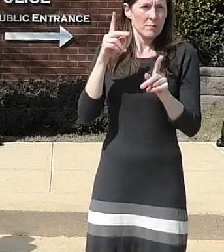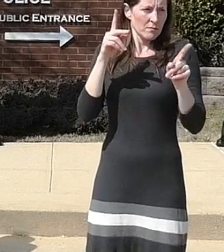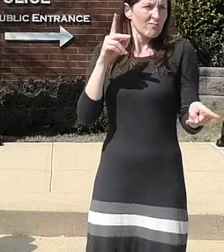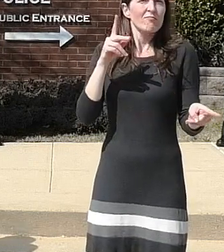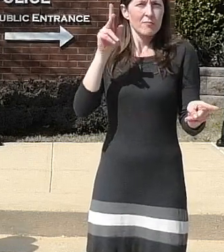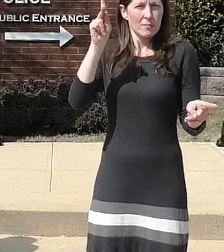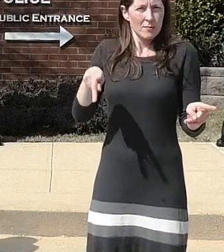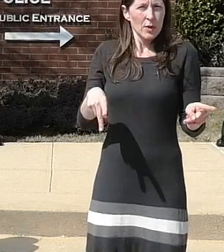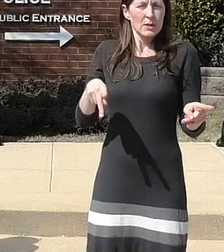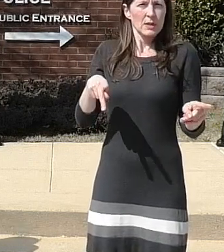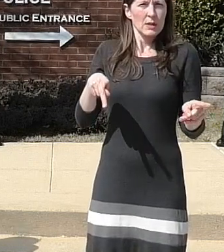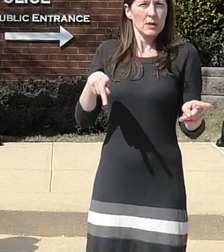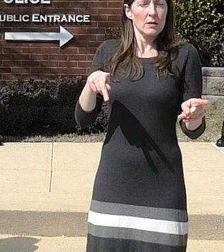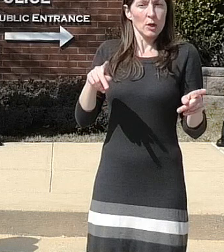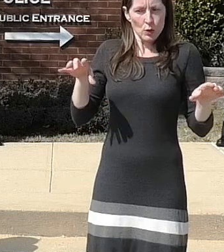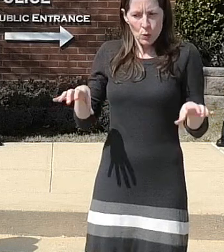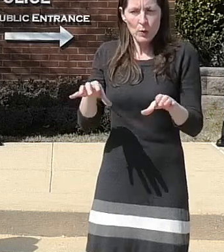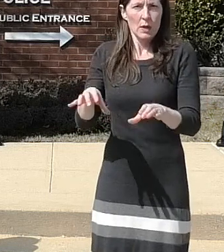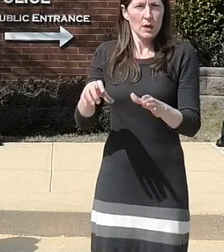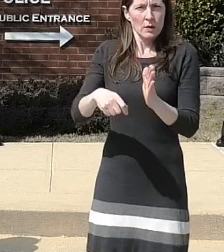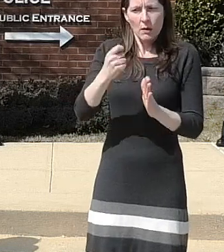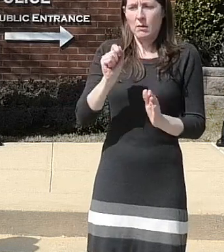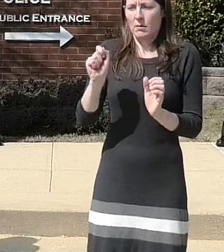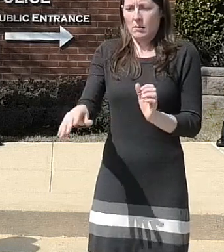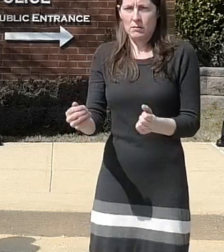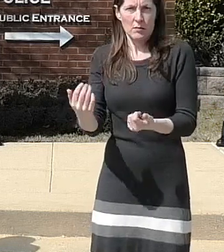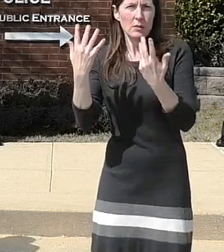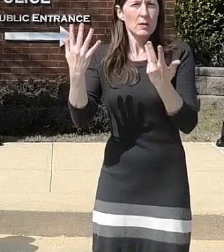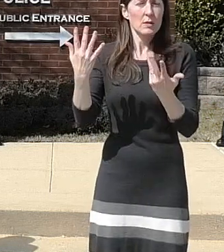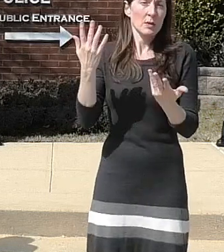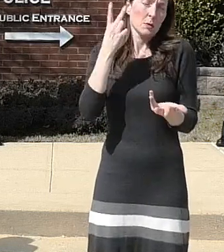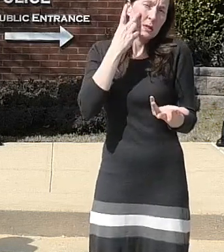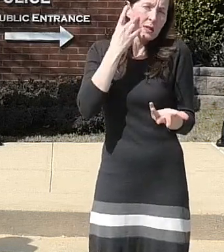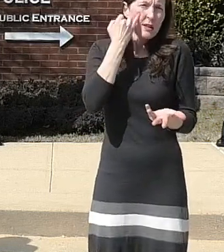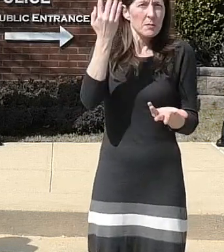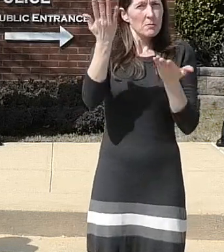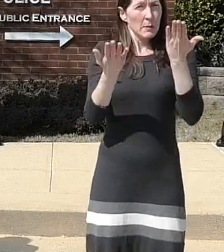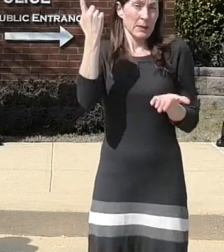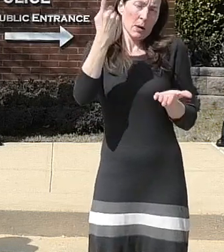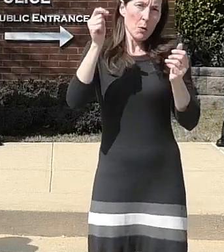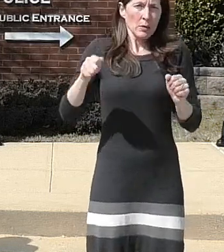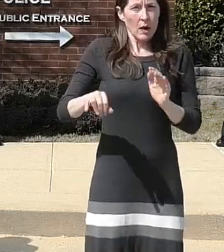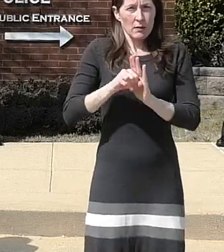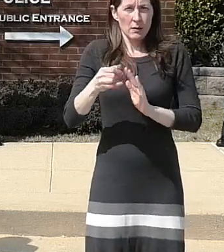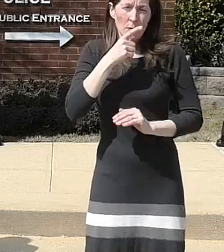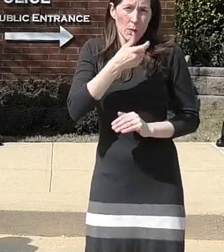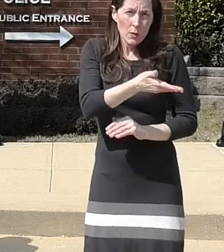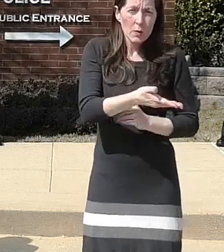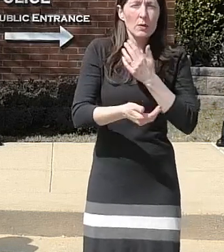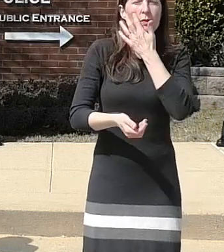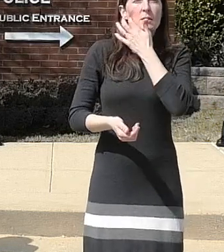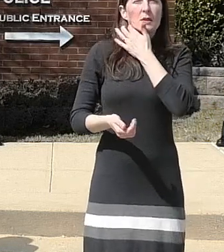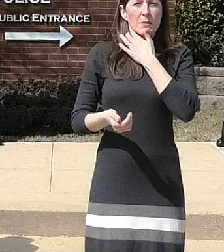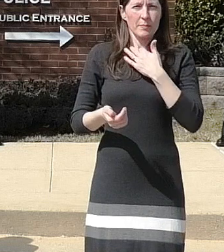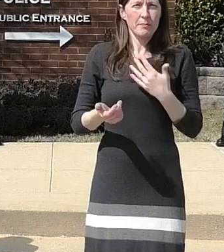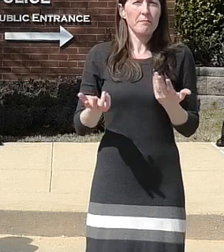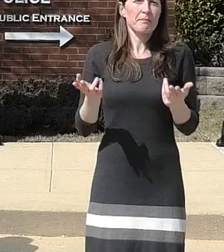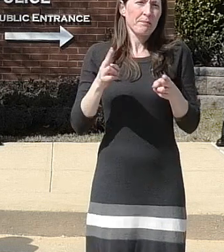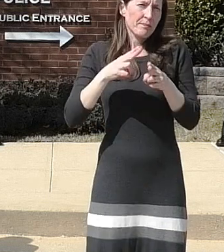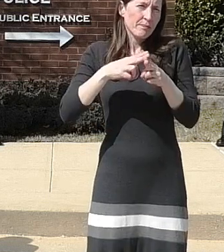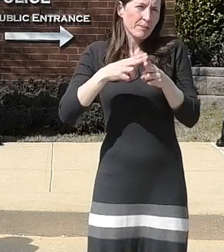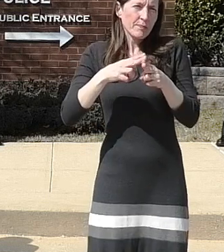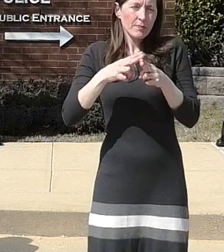to see if we might get some assistance in maybe identifying the suspect or something a short time after that